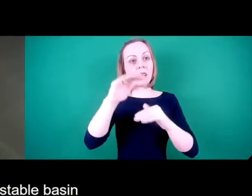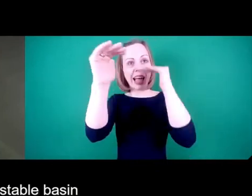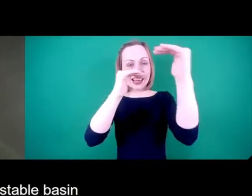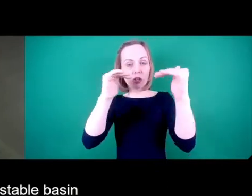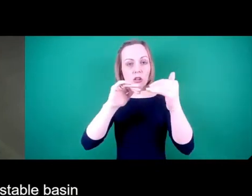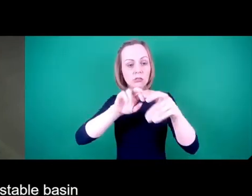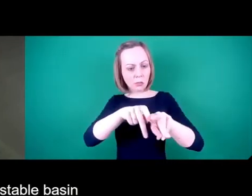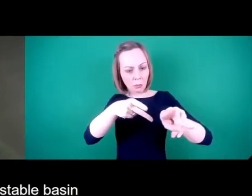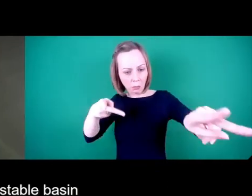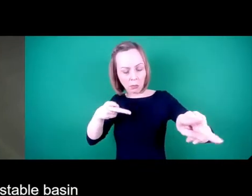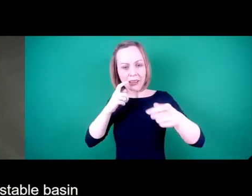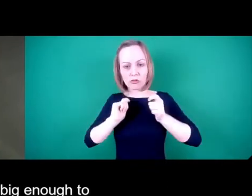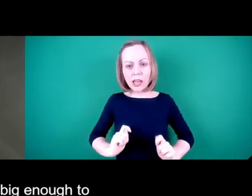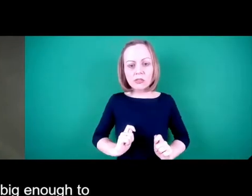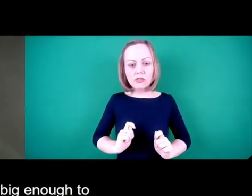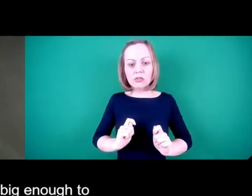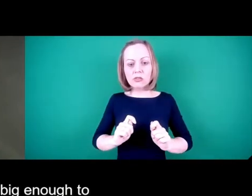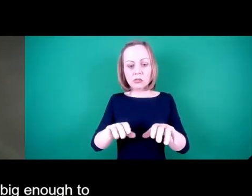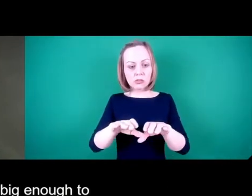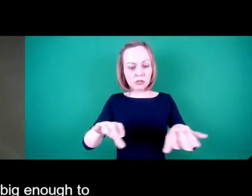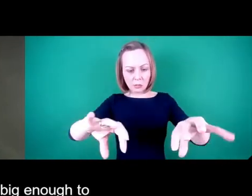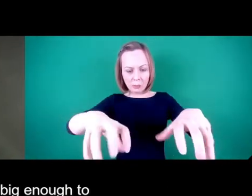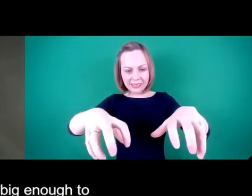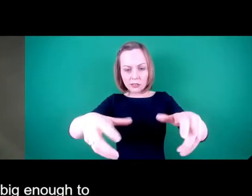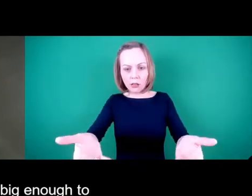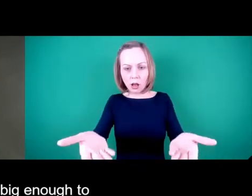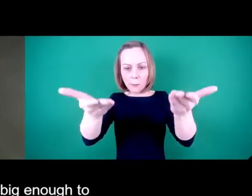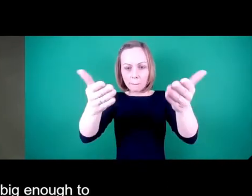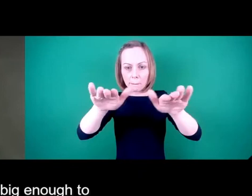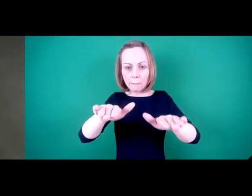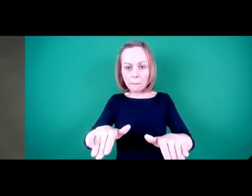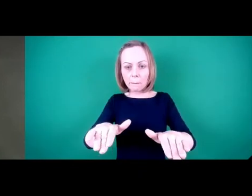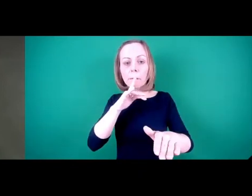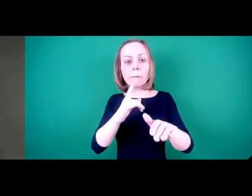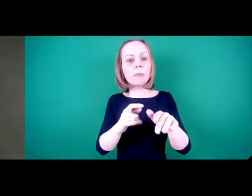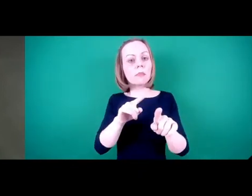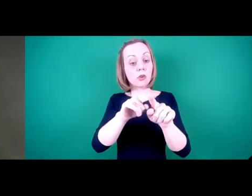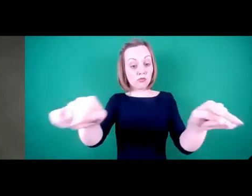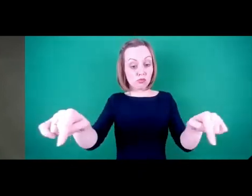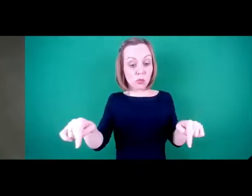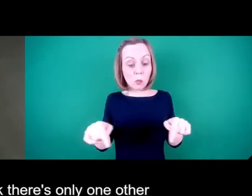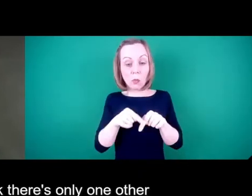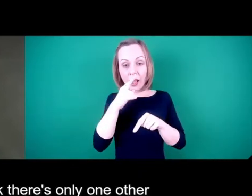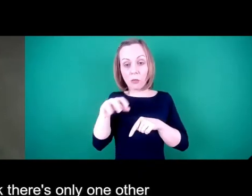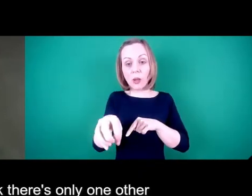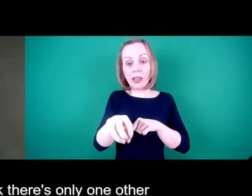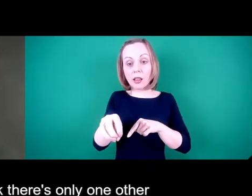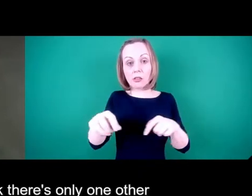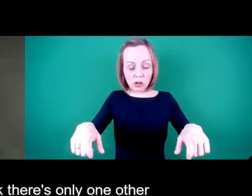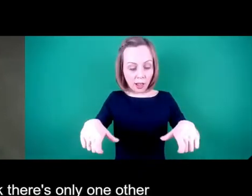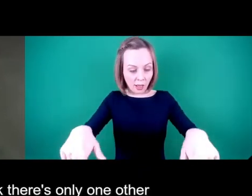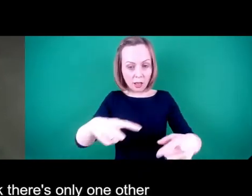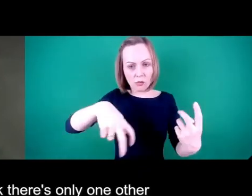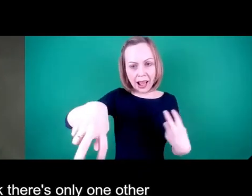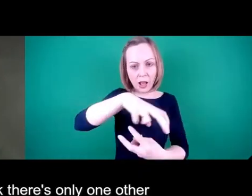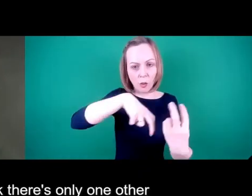and adjustable basin, all crucially in a room that's big enough to turn an electric buggy. Although I think there's only one